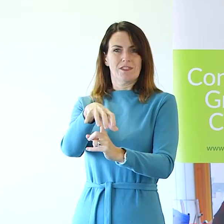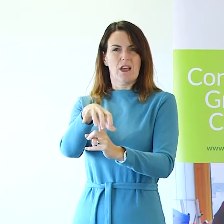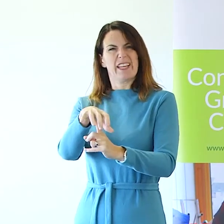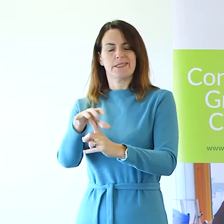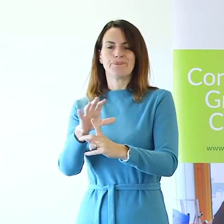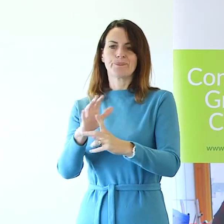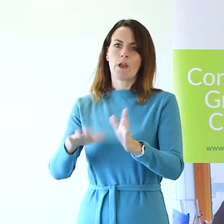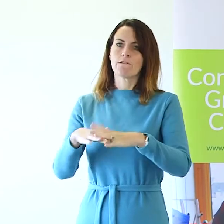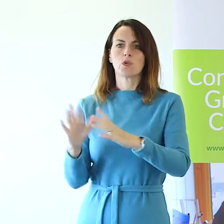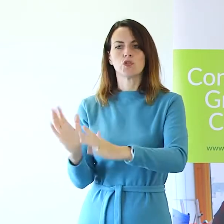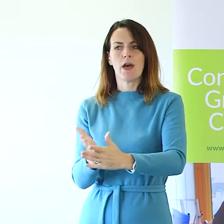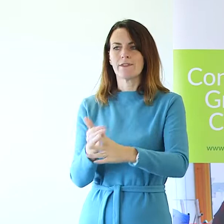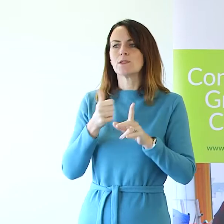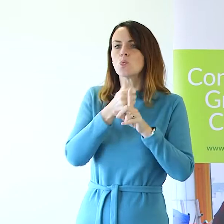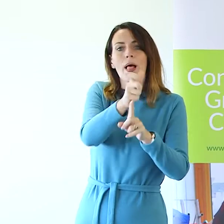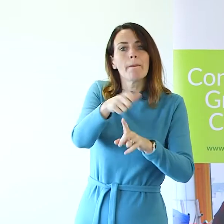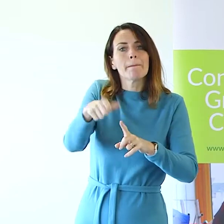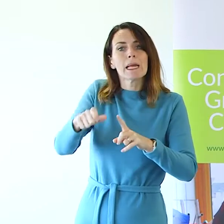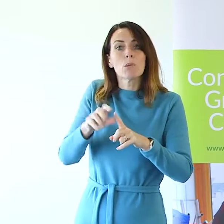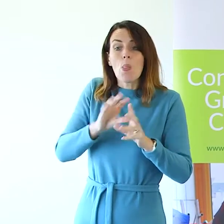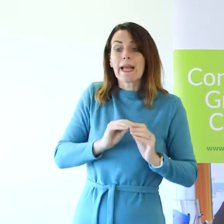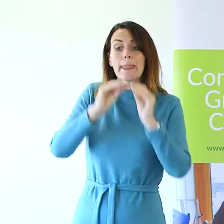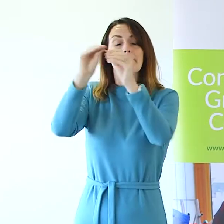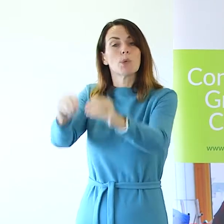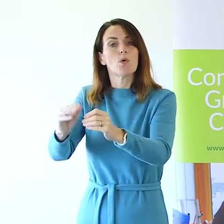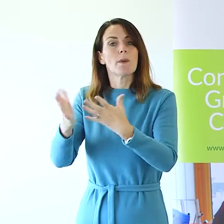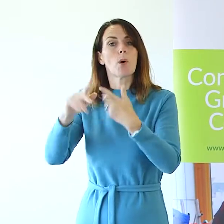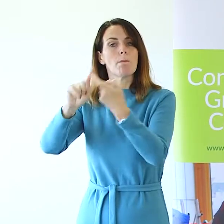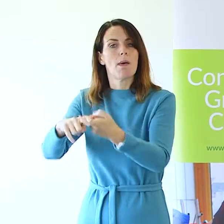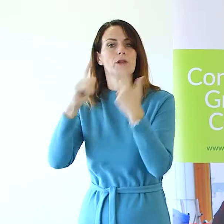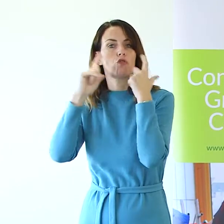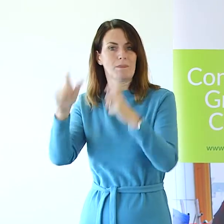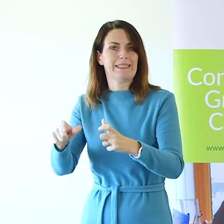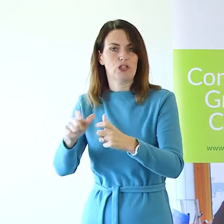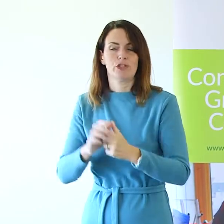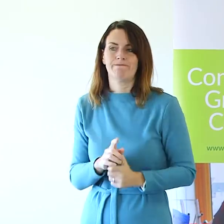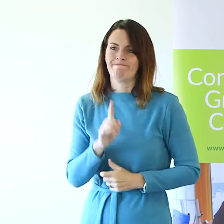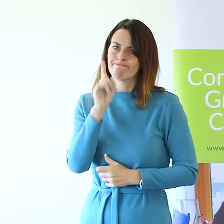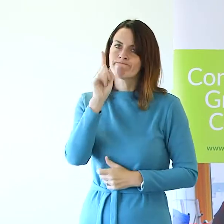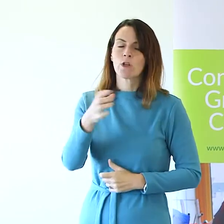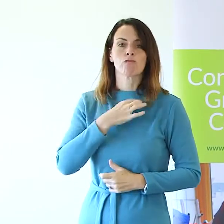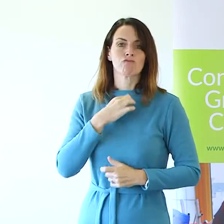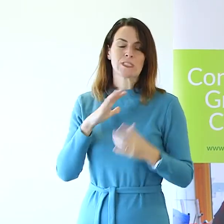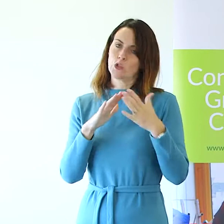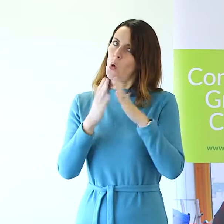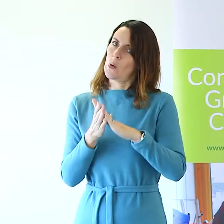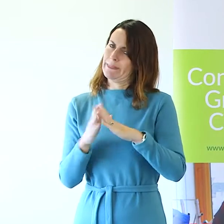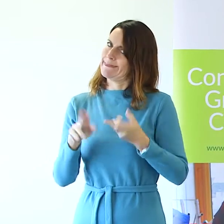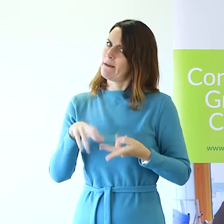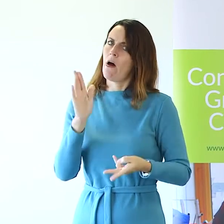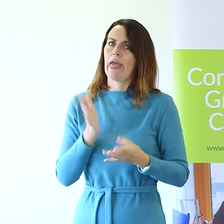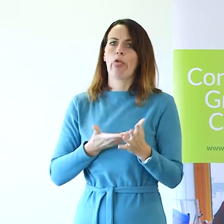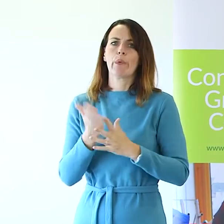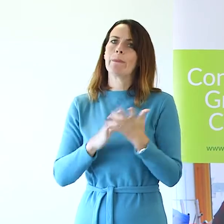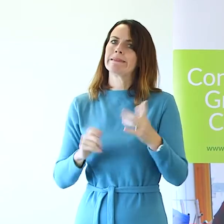service, giving people the opportunity to move into more permanent accommodation. However, the risk of homeless is still high in